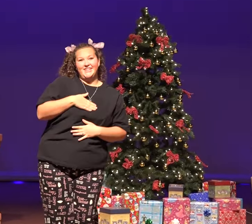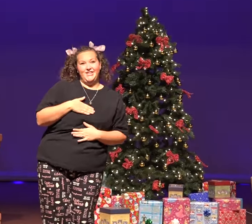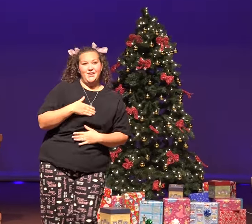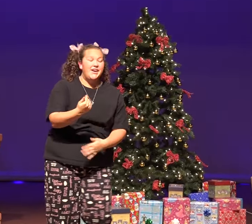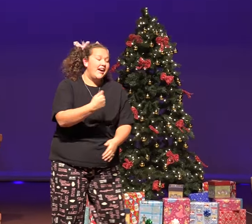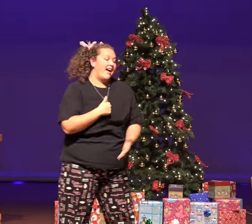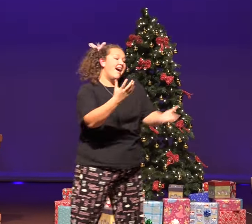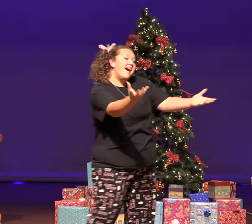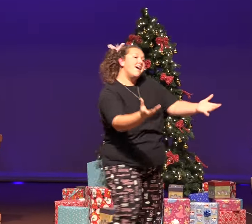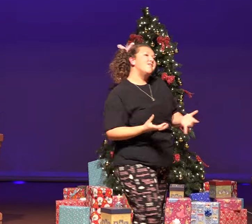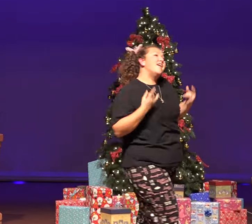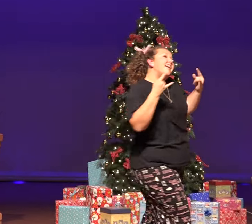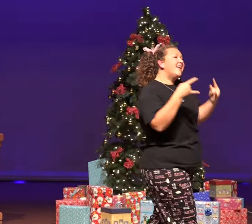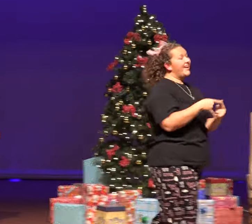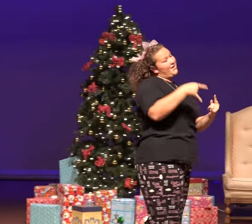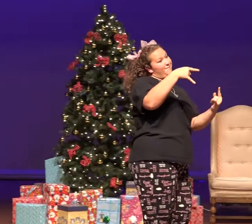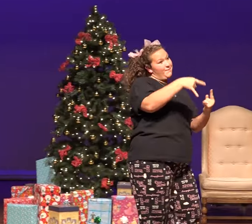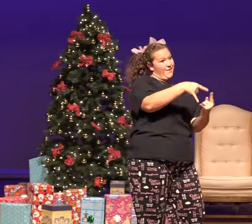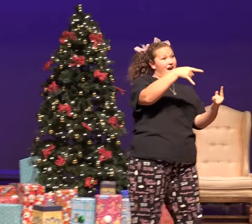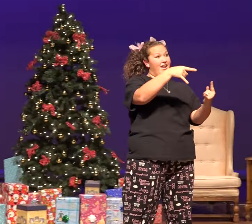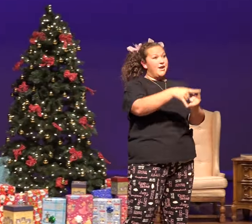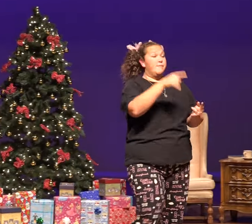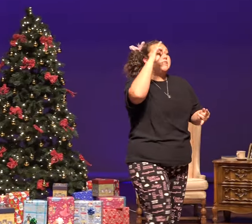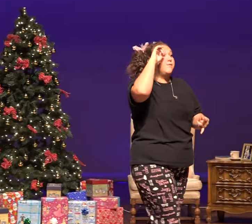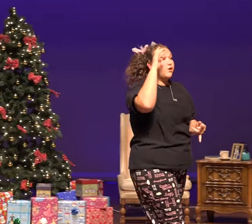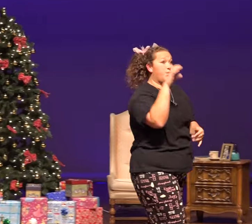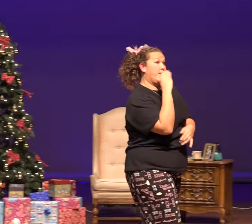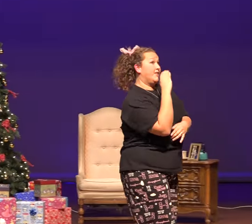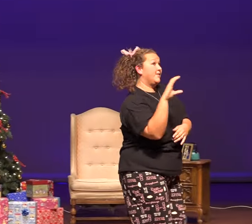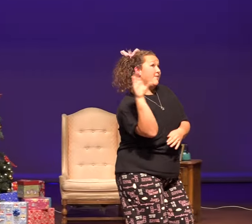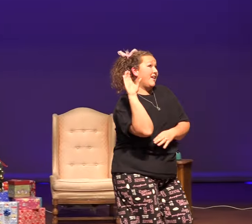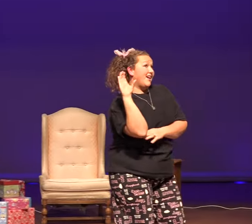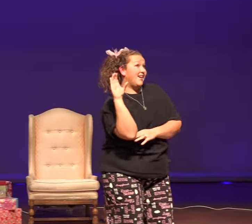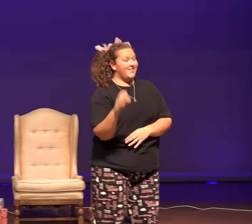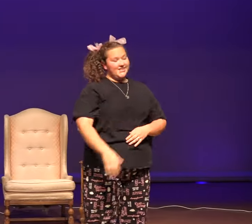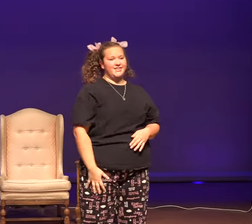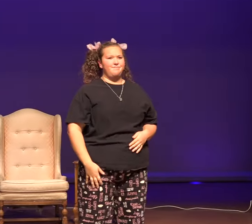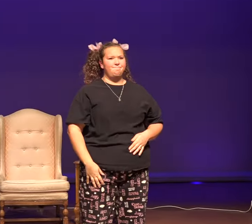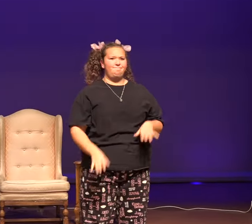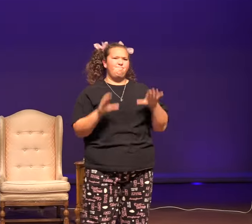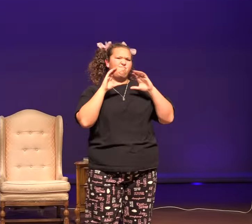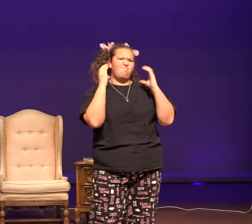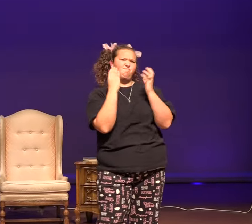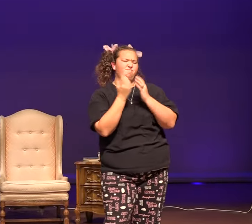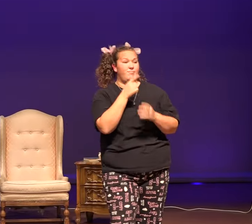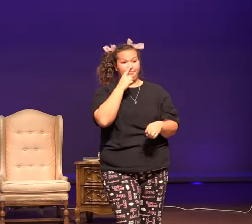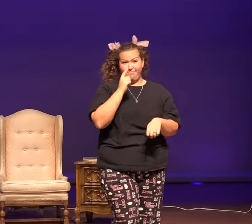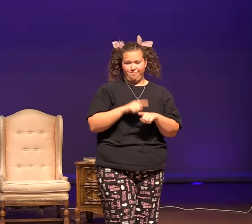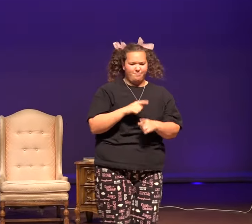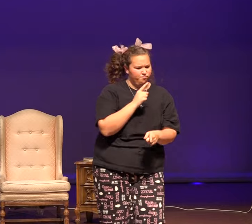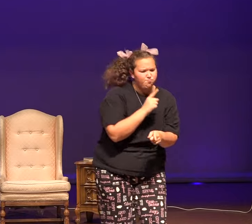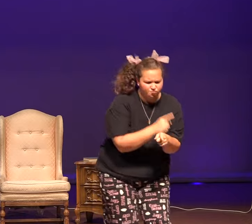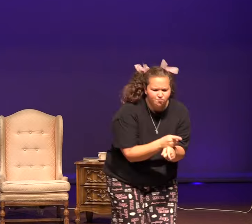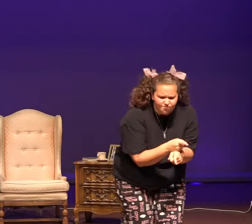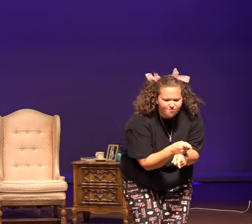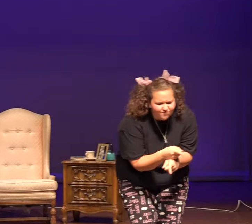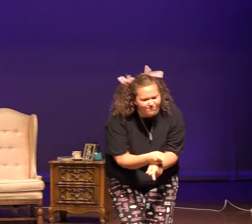enjoy. I want a hippo-bottomus for Christmas, I don't think Santa Claus might be